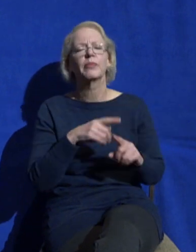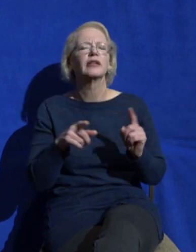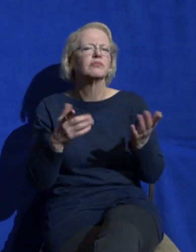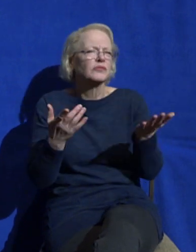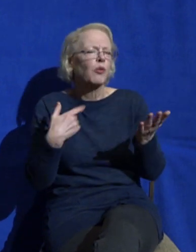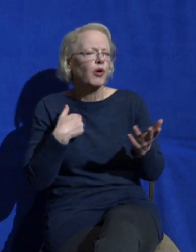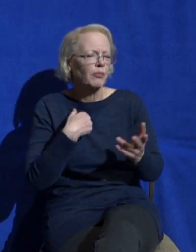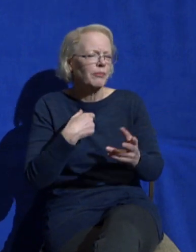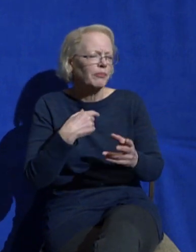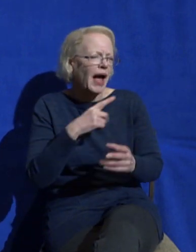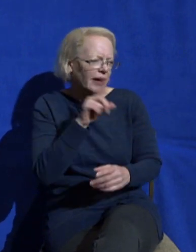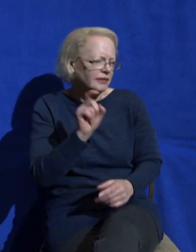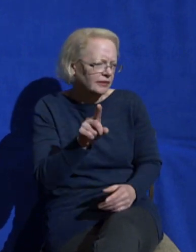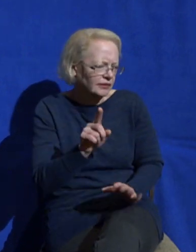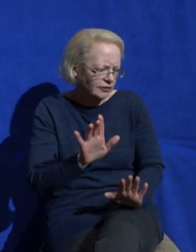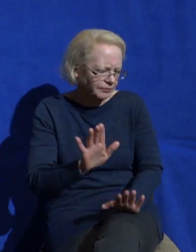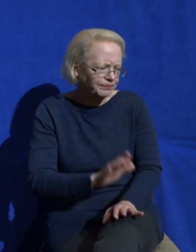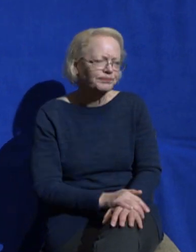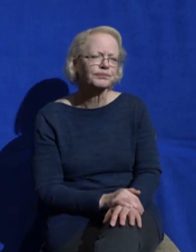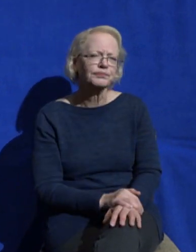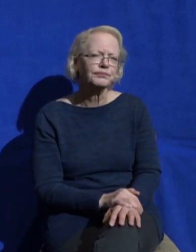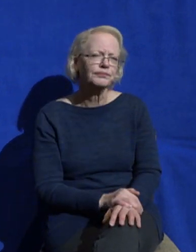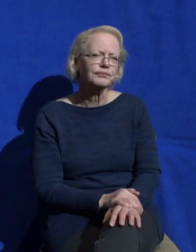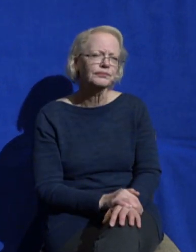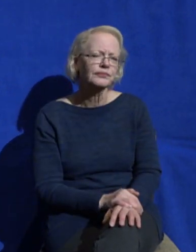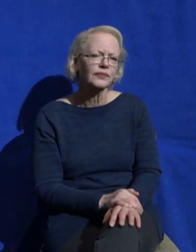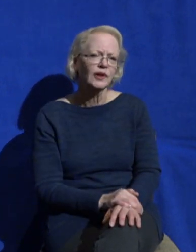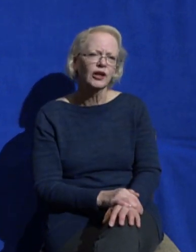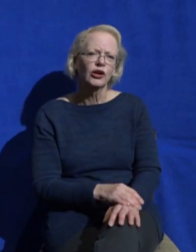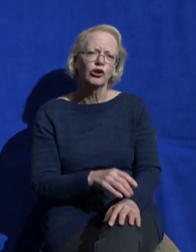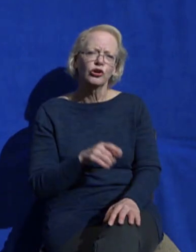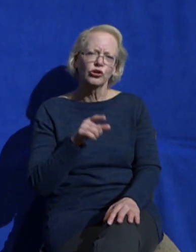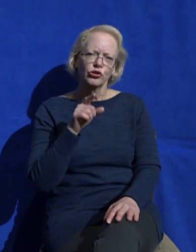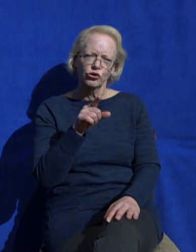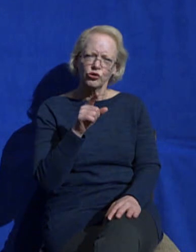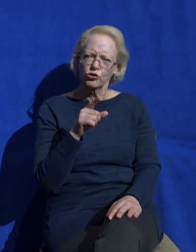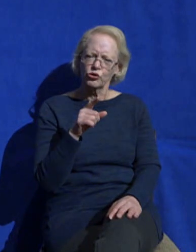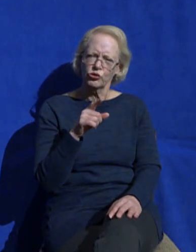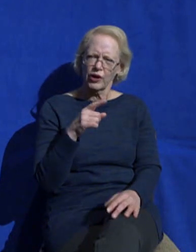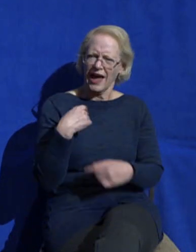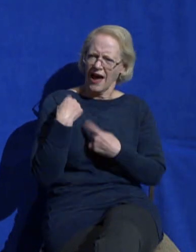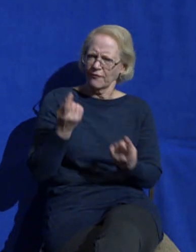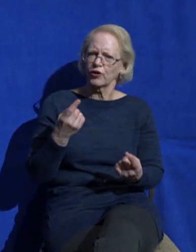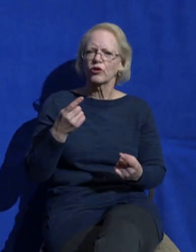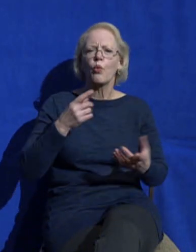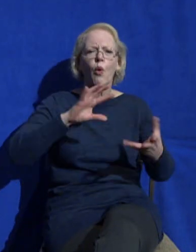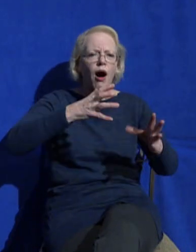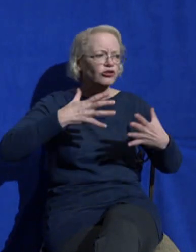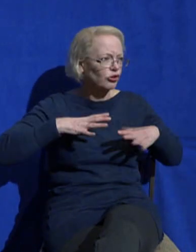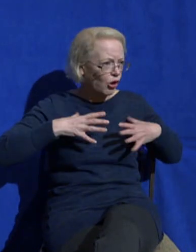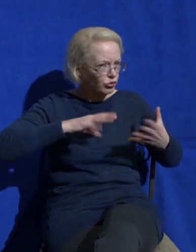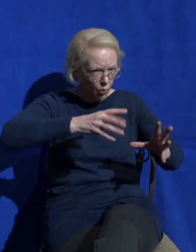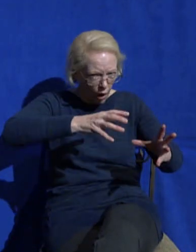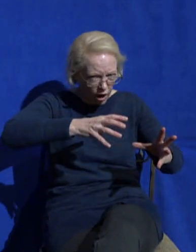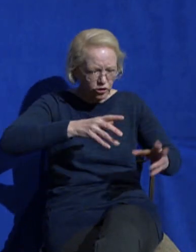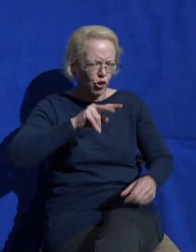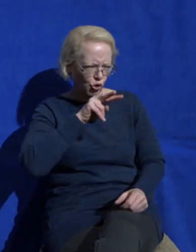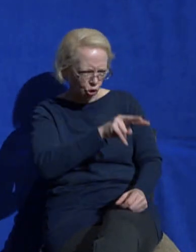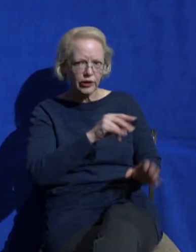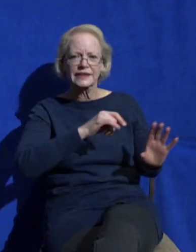Have you ever just looked at the spin cycle on your washing machine? Anybody? You don't want to admit it, but